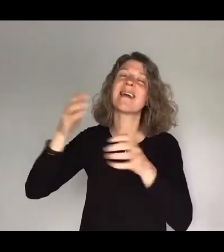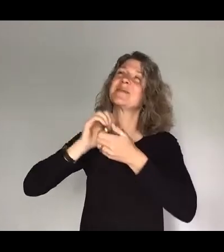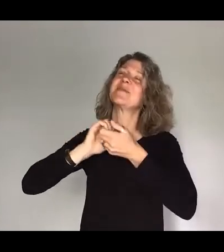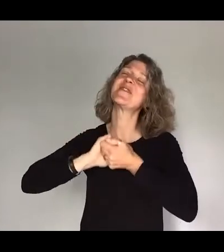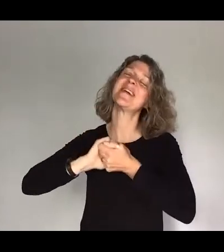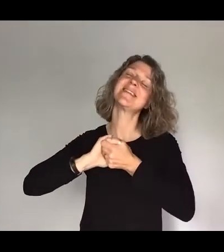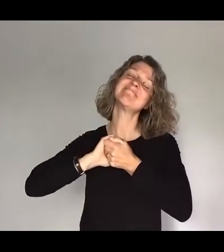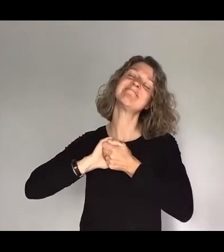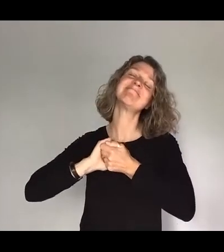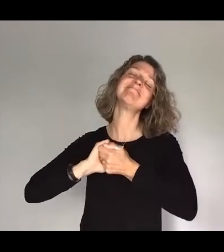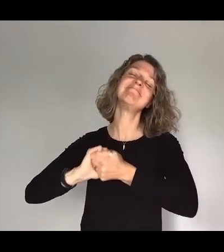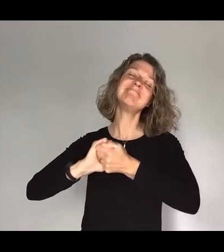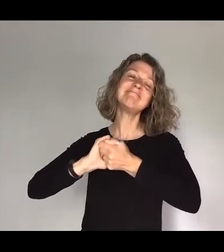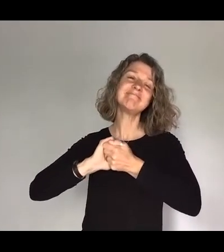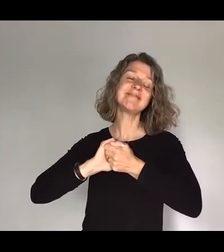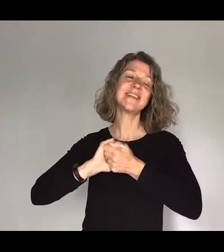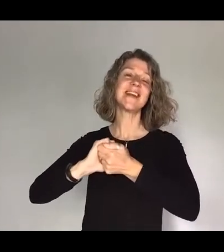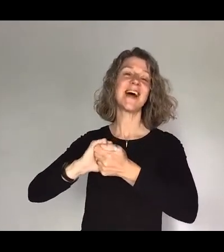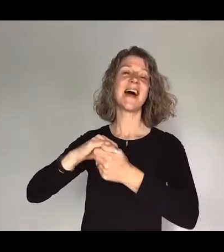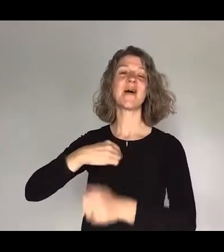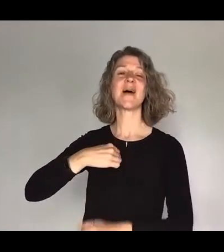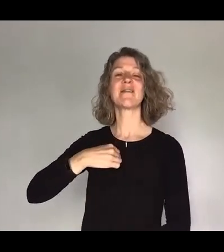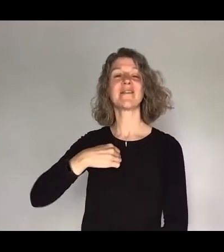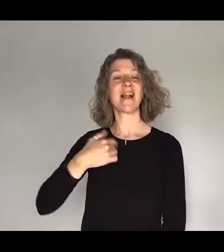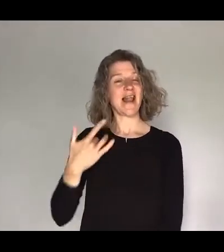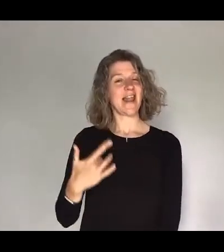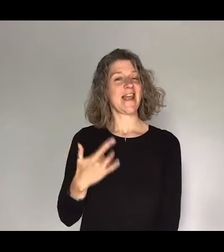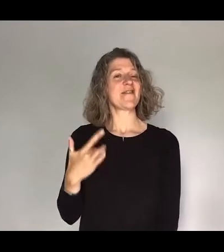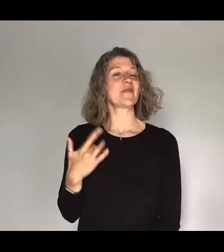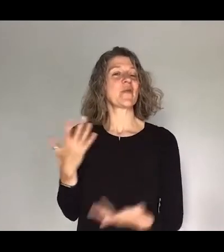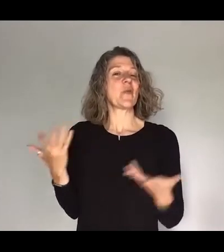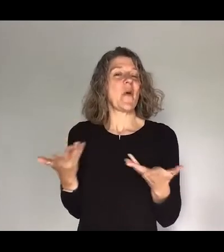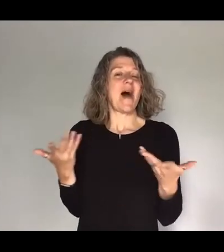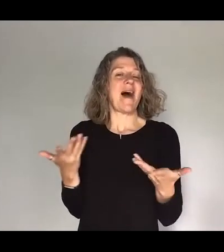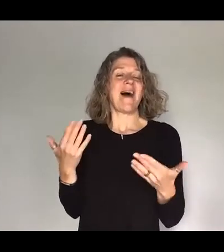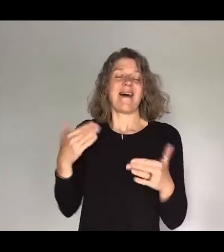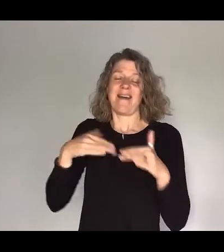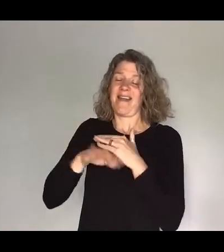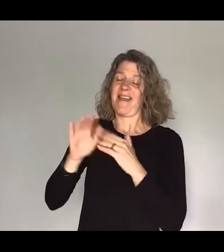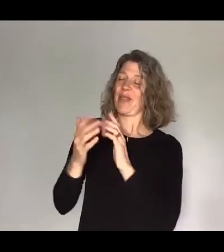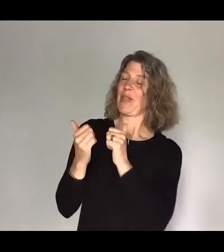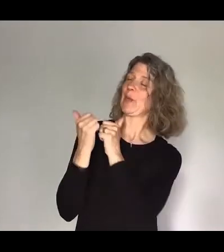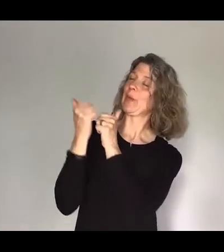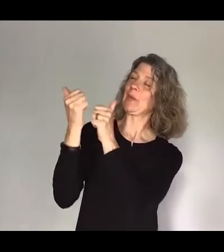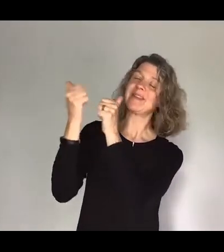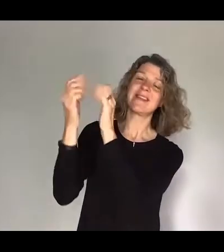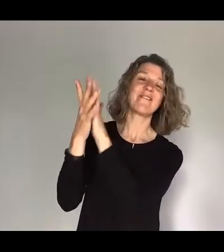friend I have lived in the goodness of God